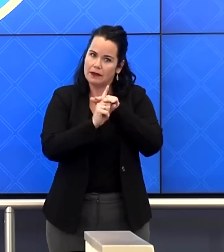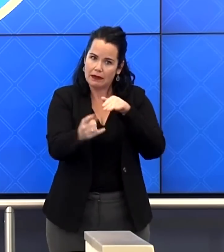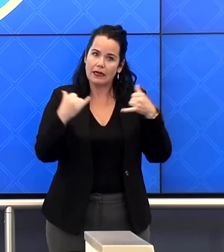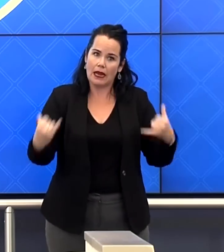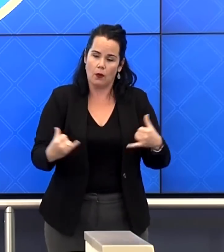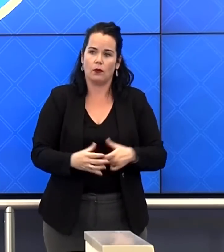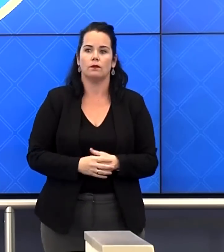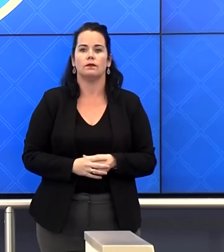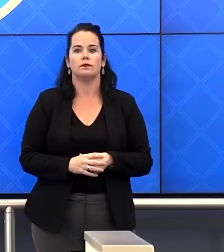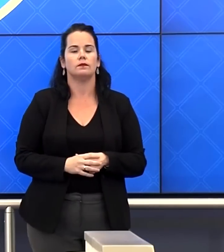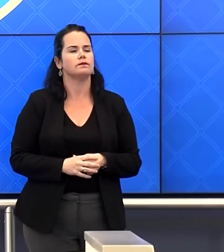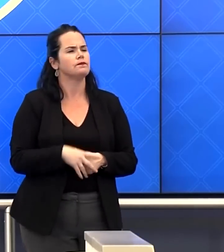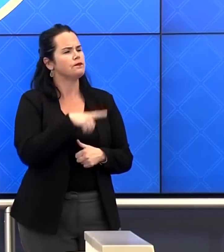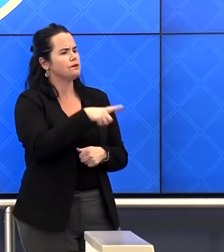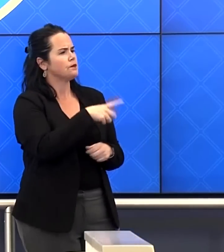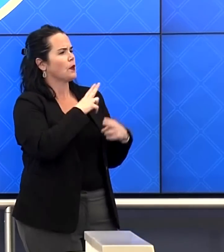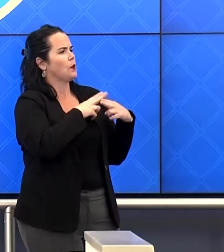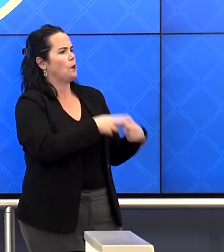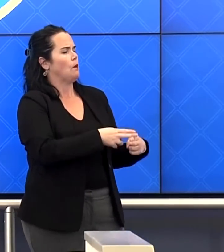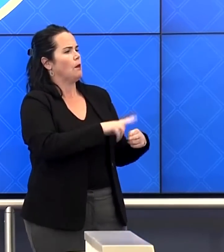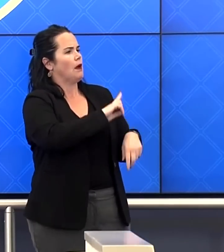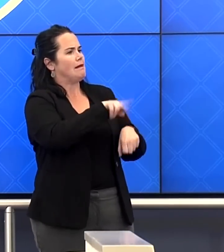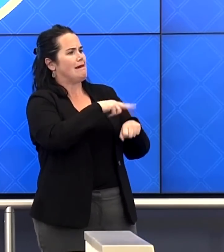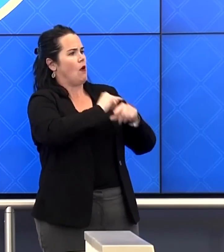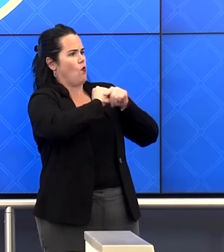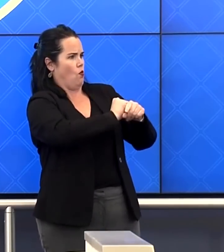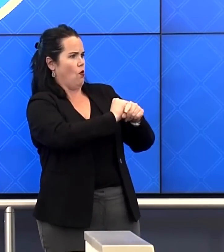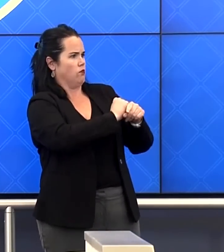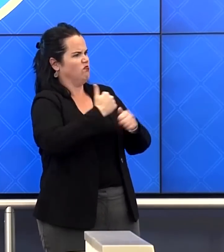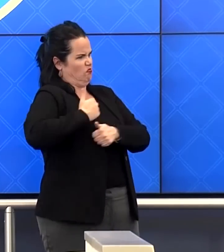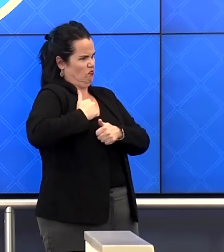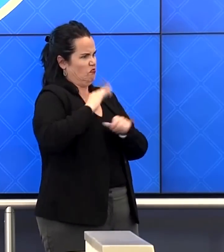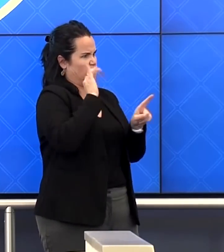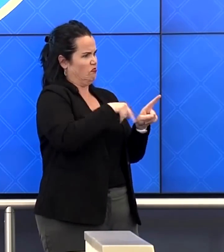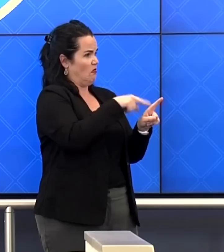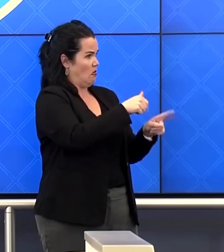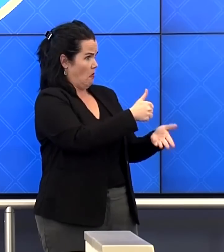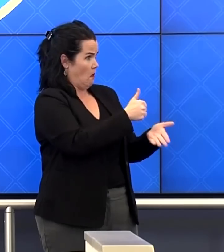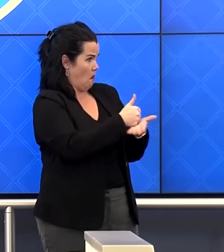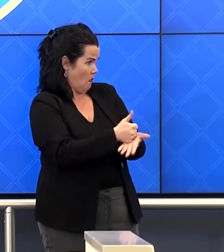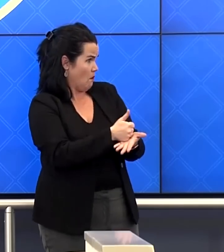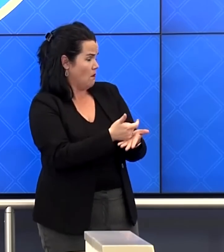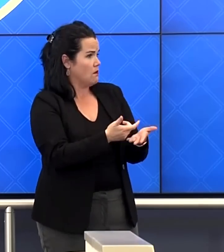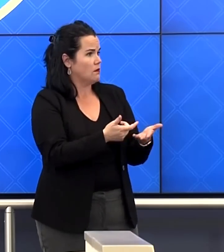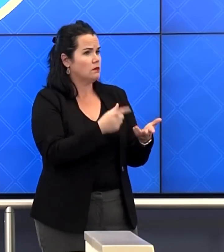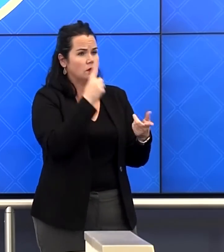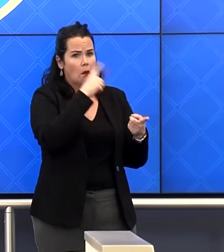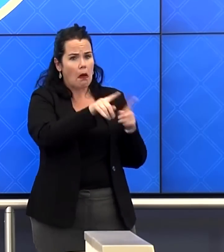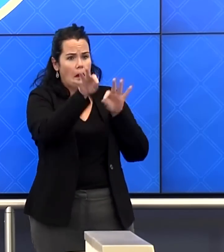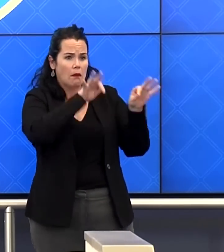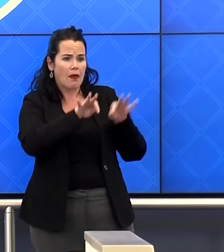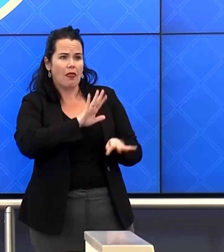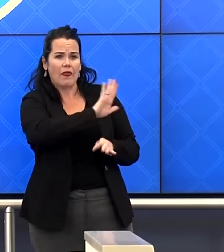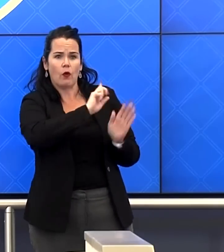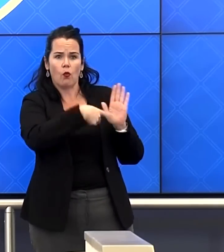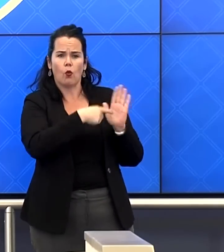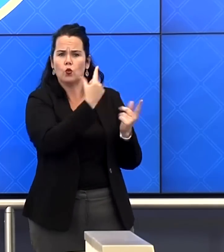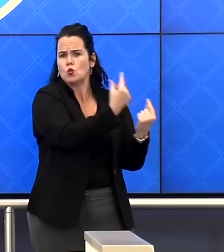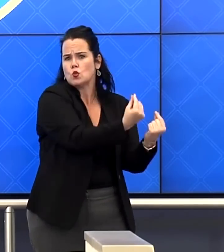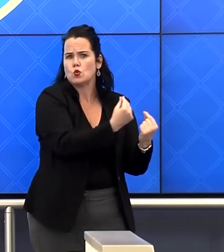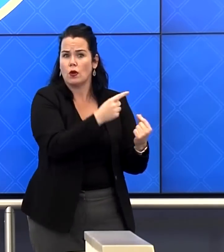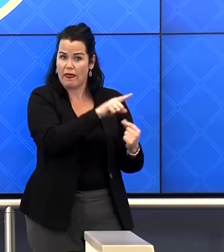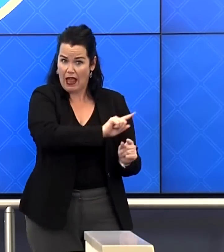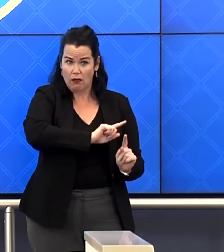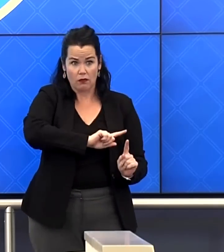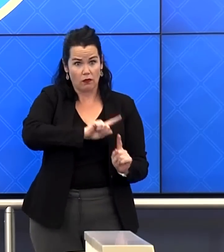You mentioned the National Guard. They're helping with this situation. Can you expand a little bit more about their role and are they there right now helping